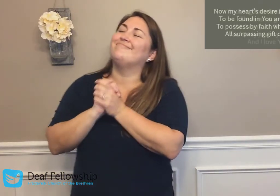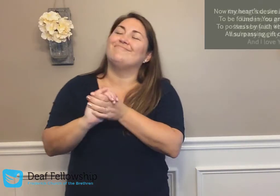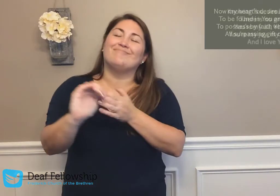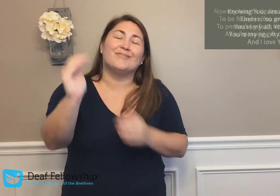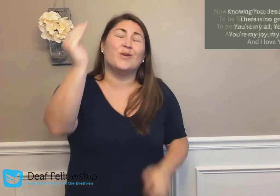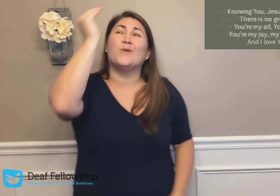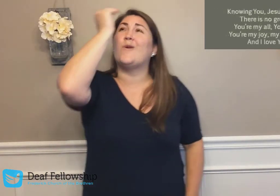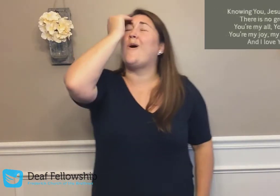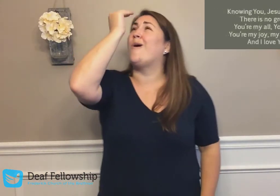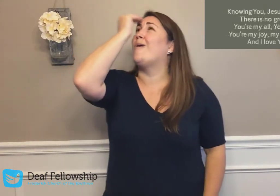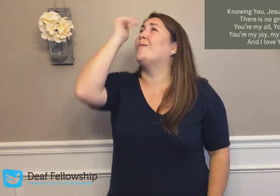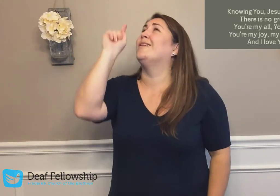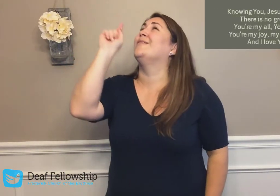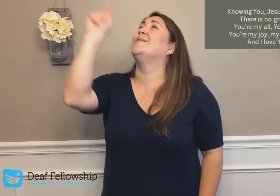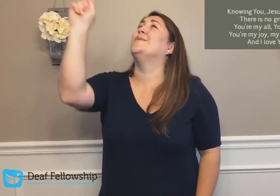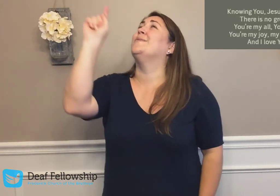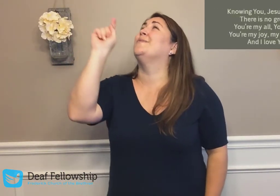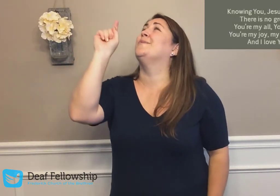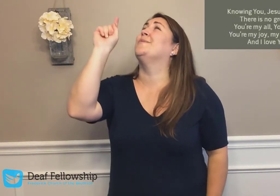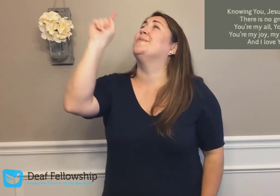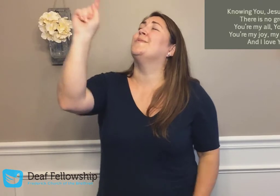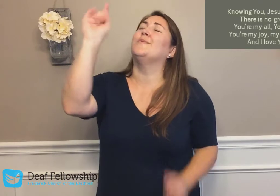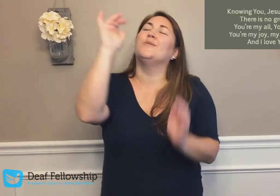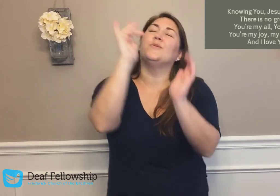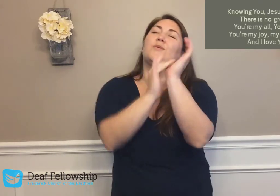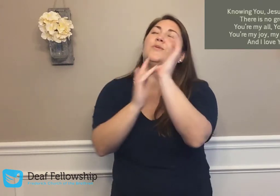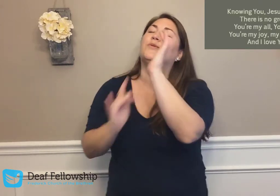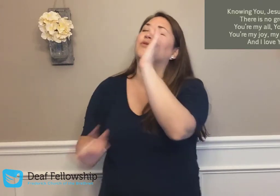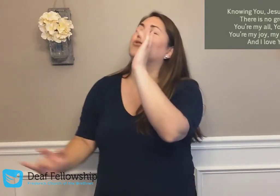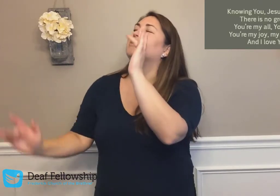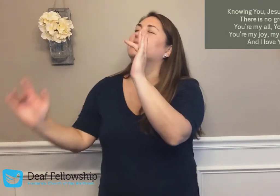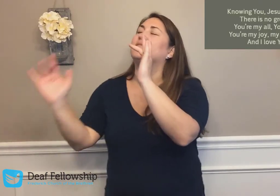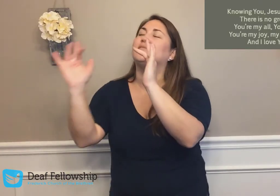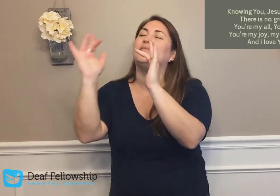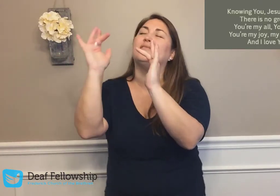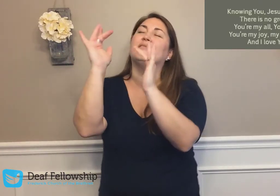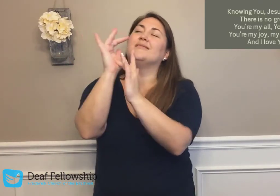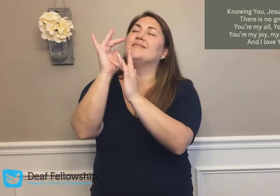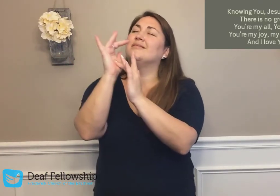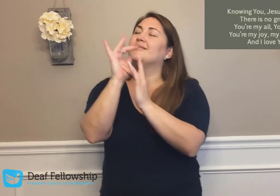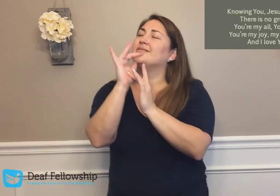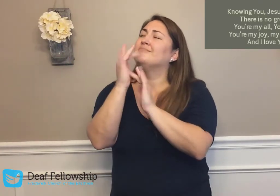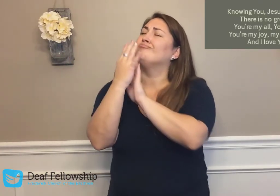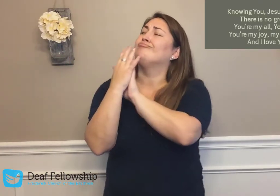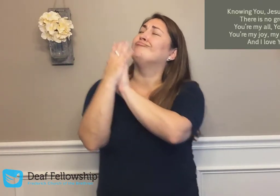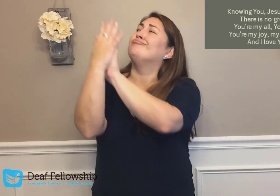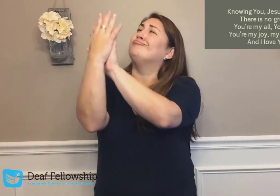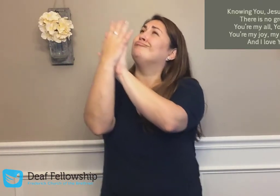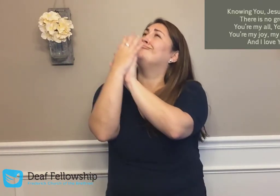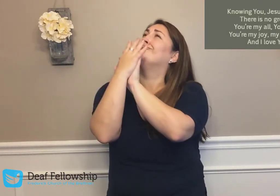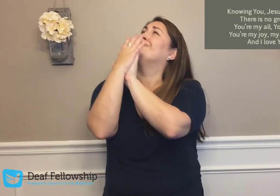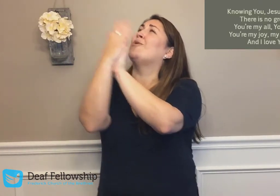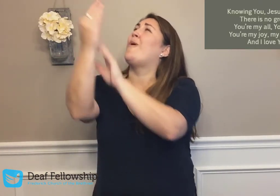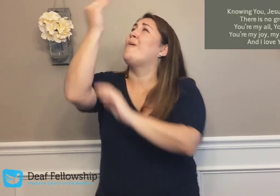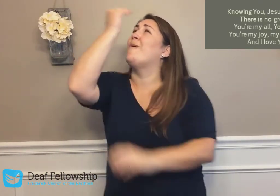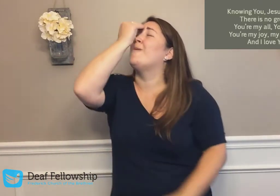Knowing You, Jesus Knowing